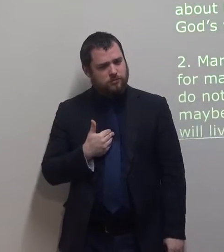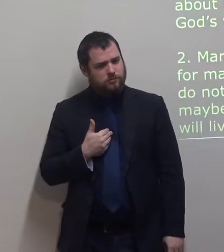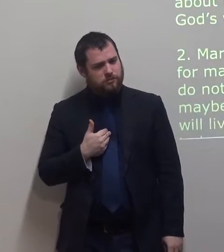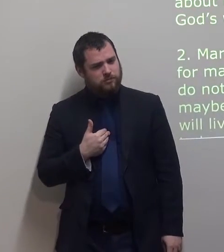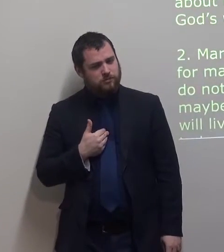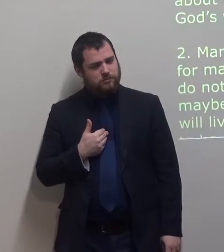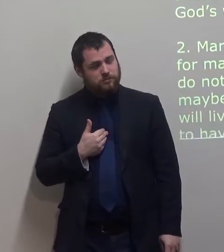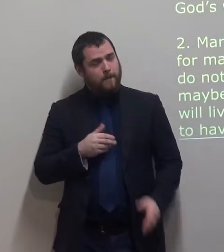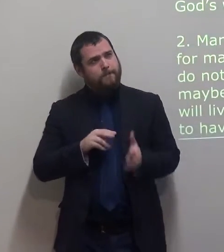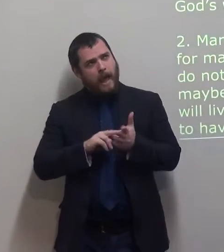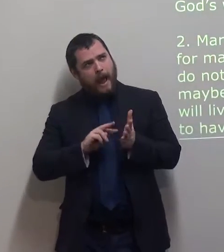Number two, marriage.